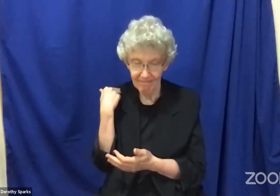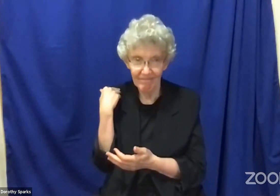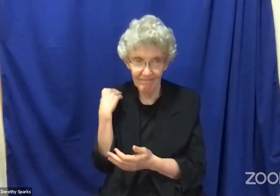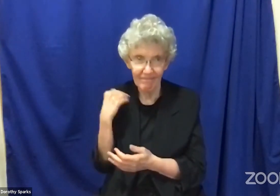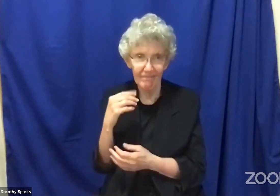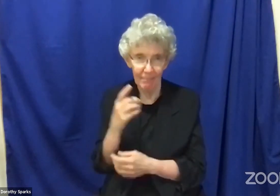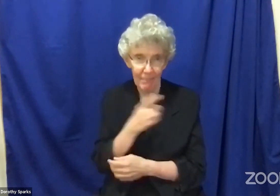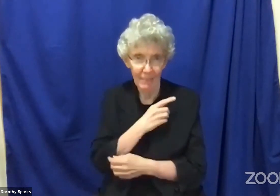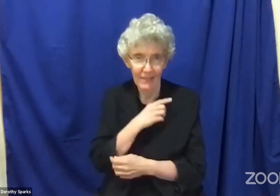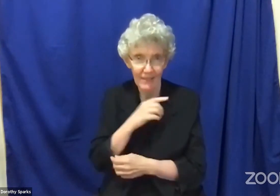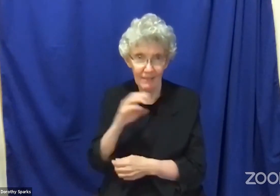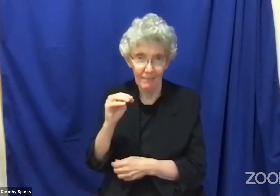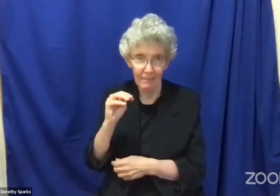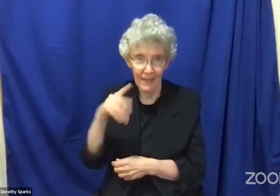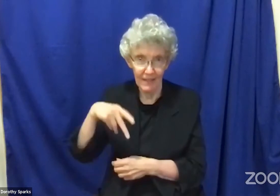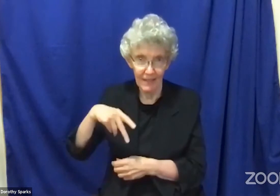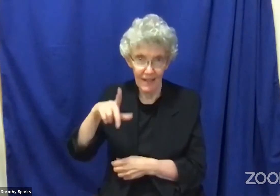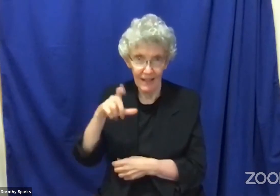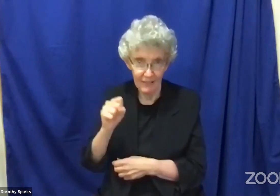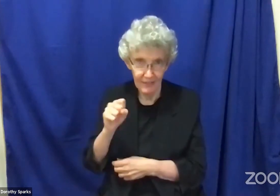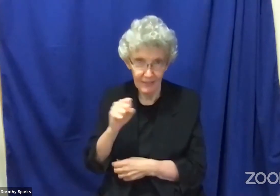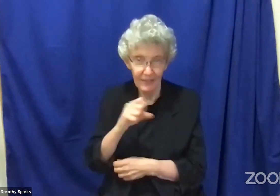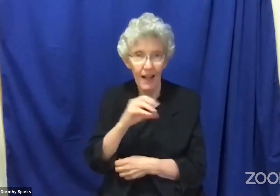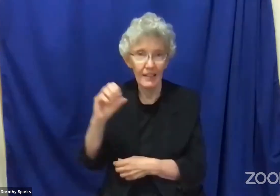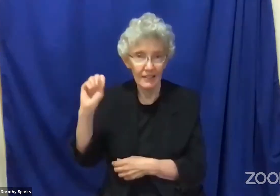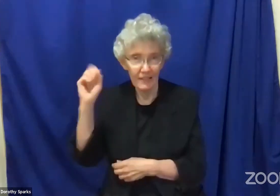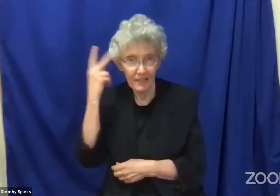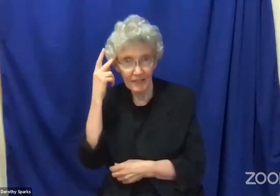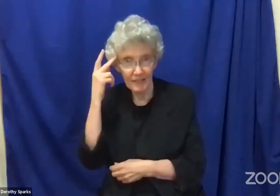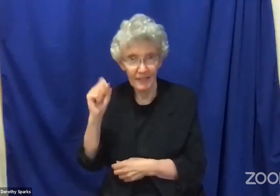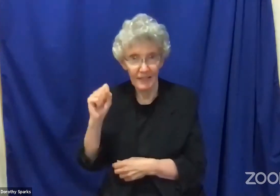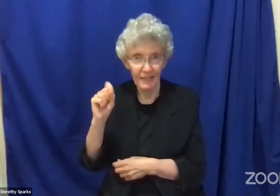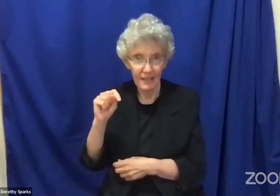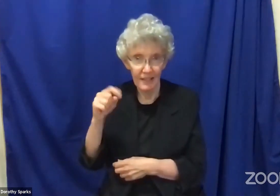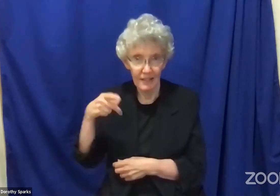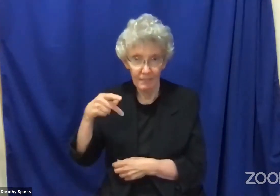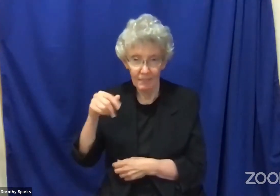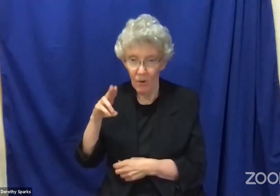weeks ago, as you may recall, Minneapolis and St. Paul